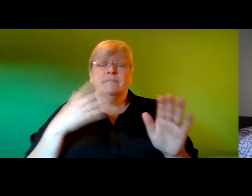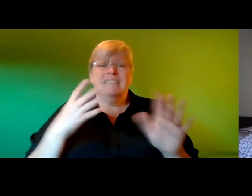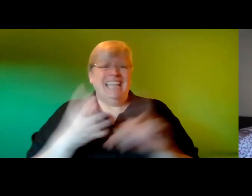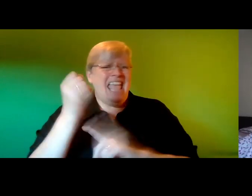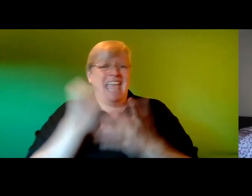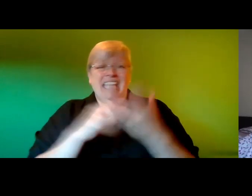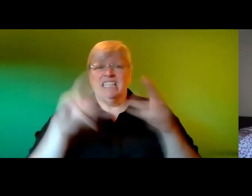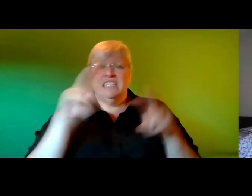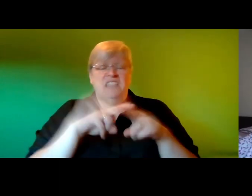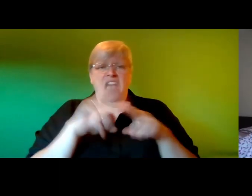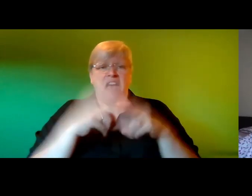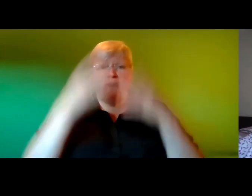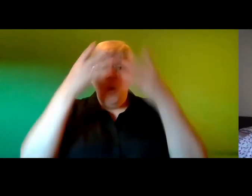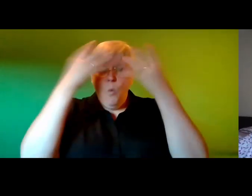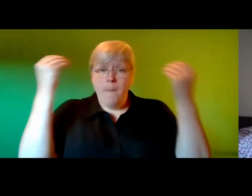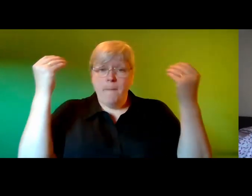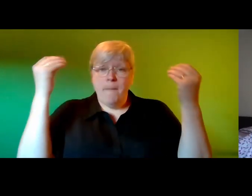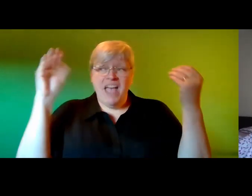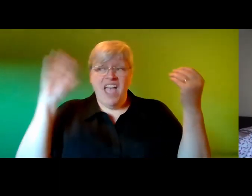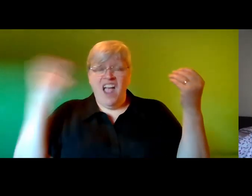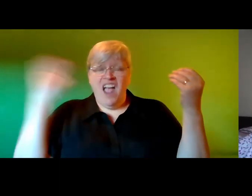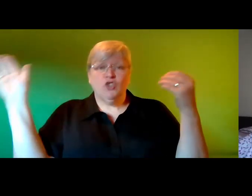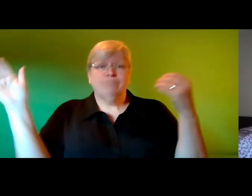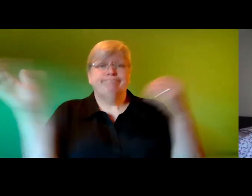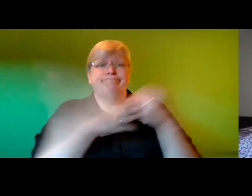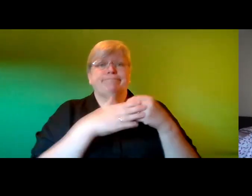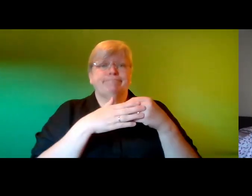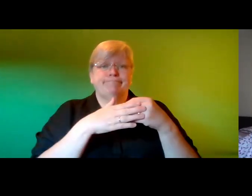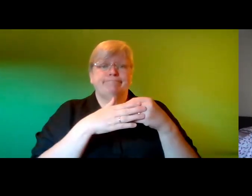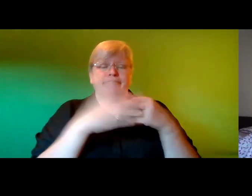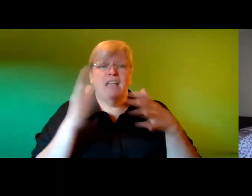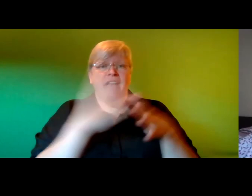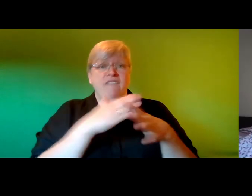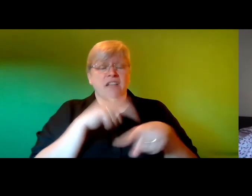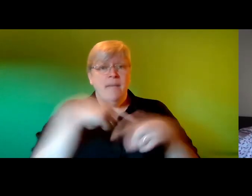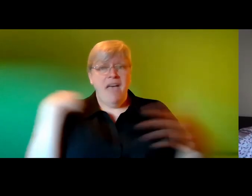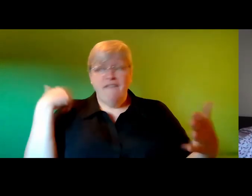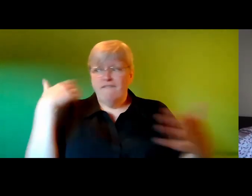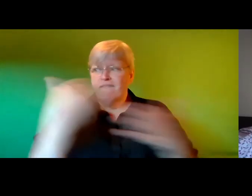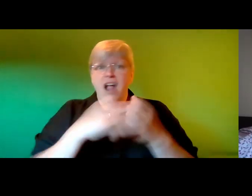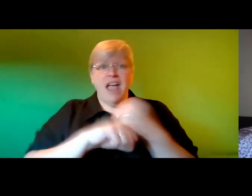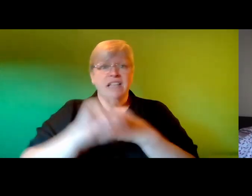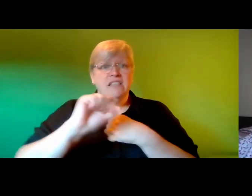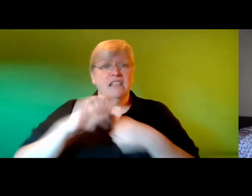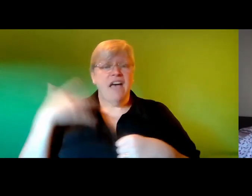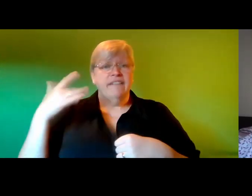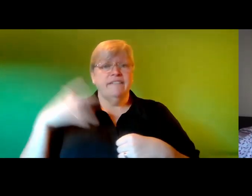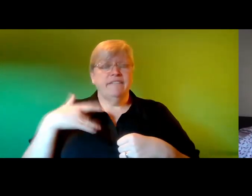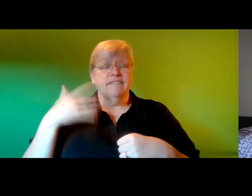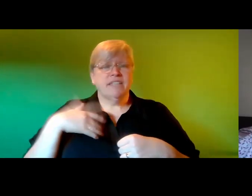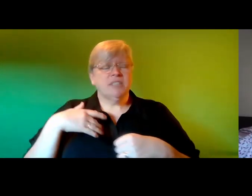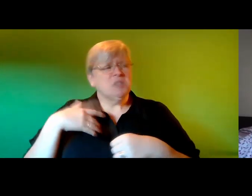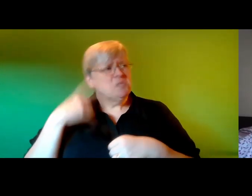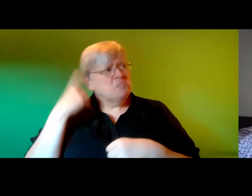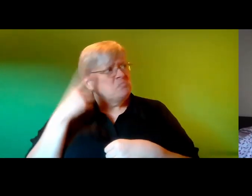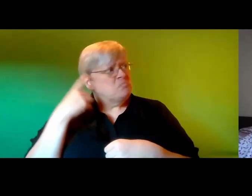galahad's head the moment he heard the parlor door slam shut and for the first time in his life galahad was left to reflect on what he